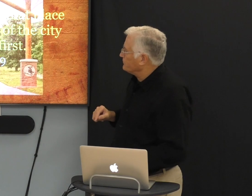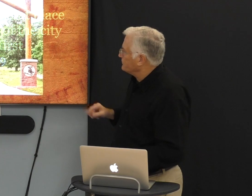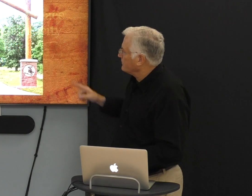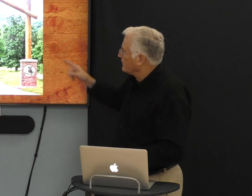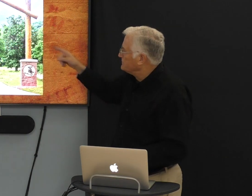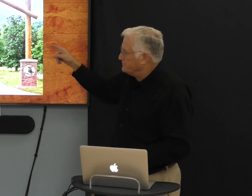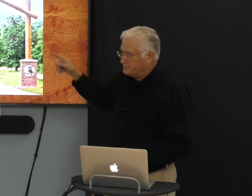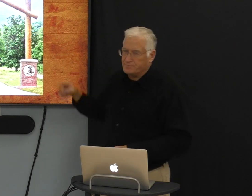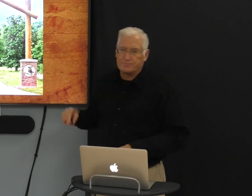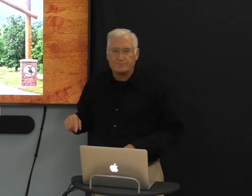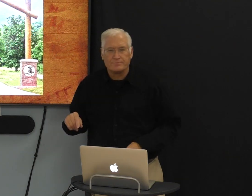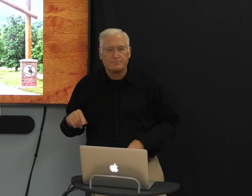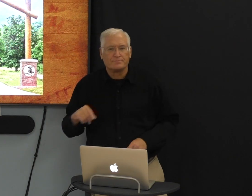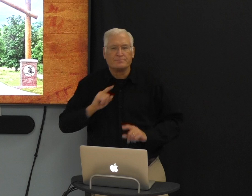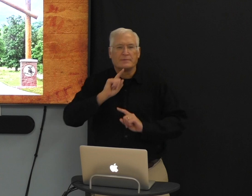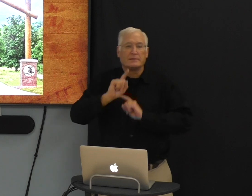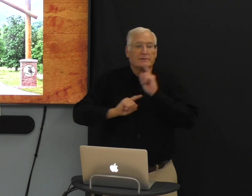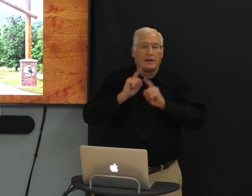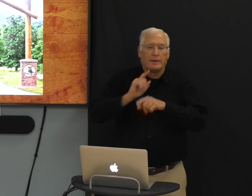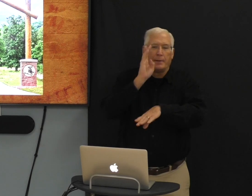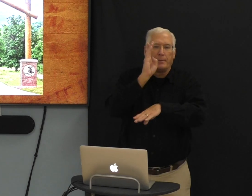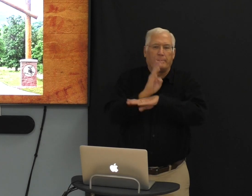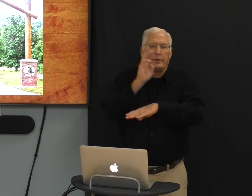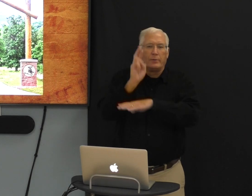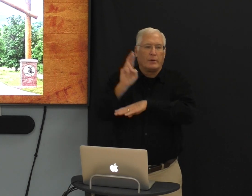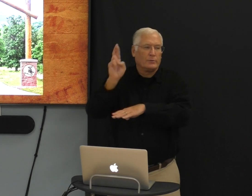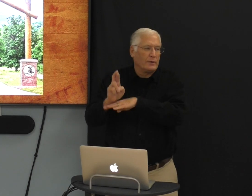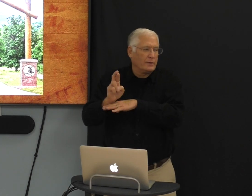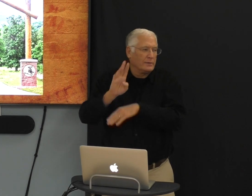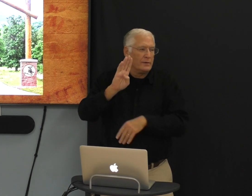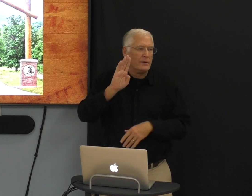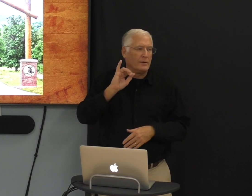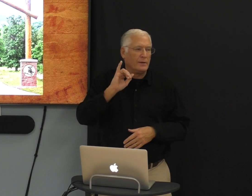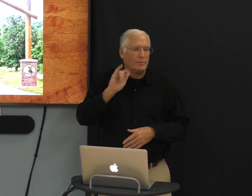this place. I'm going to sign it Bill Rice Ranch.